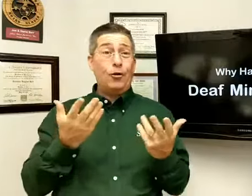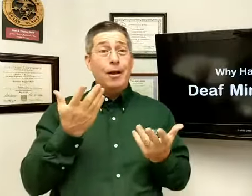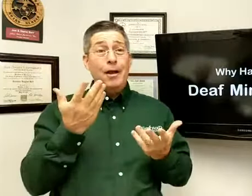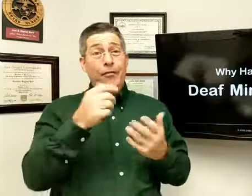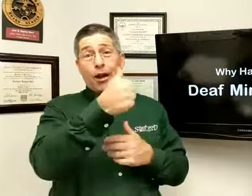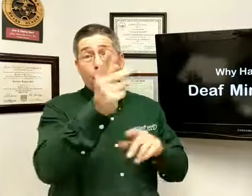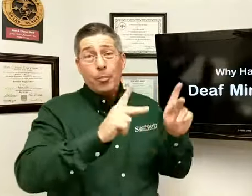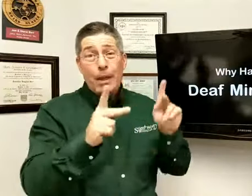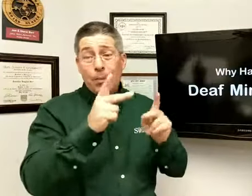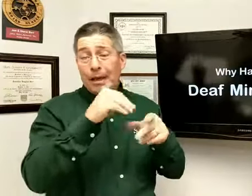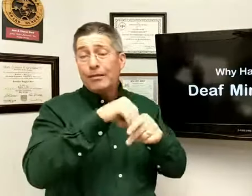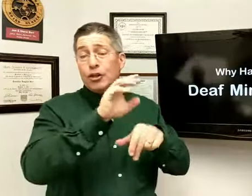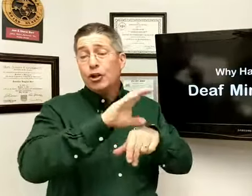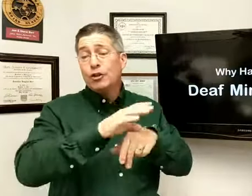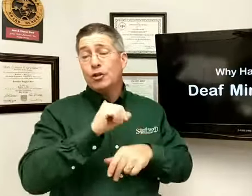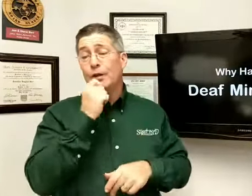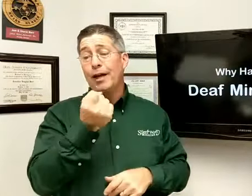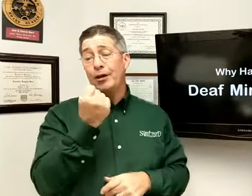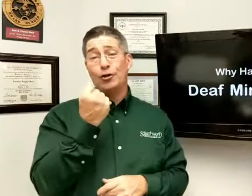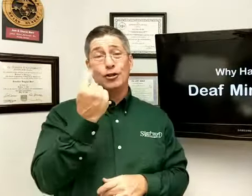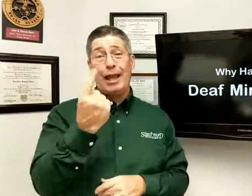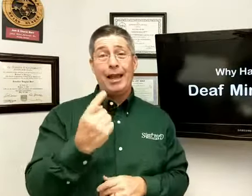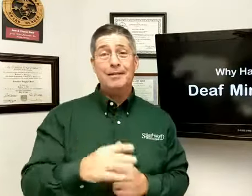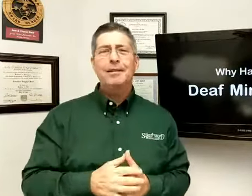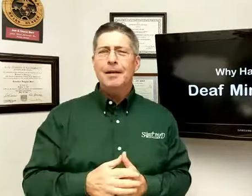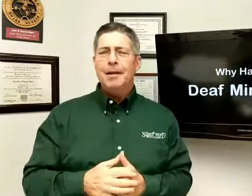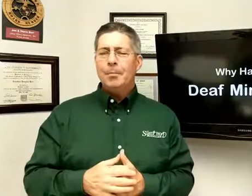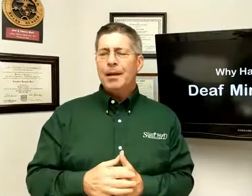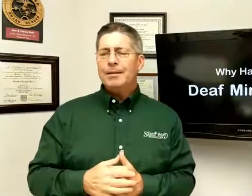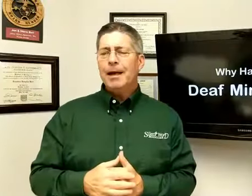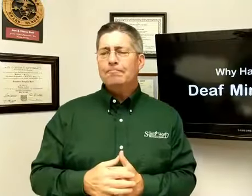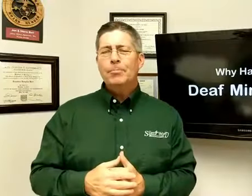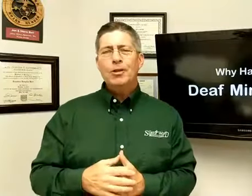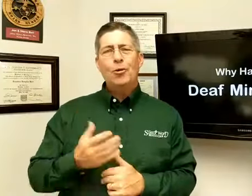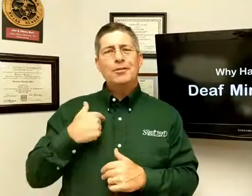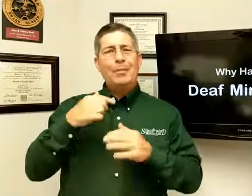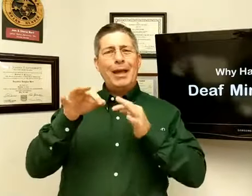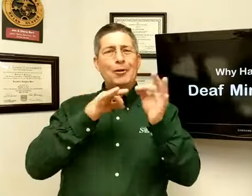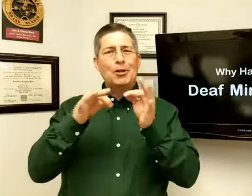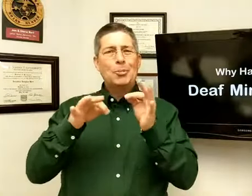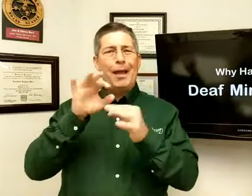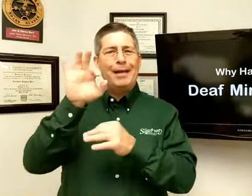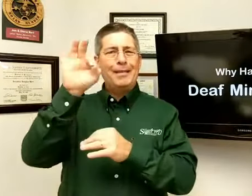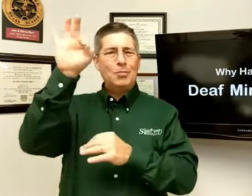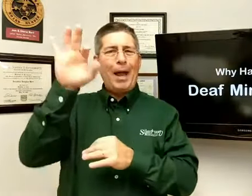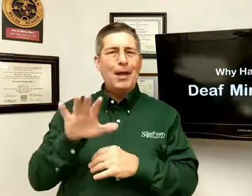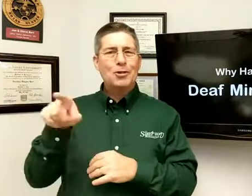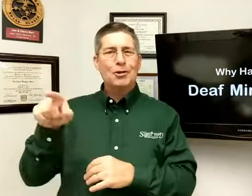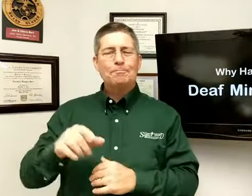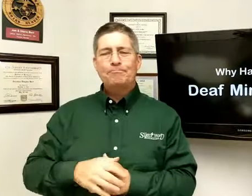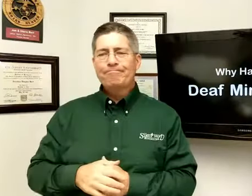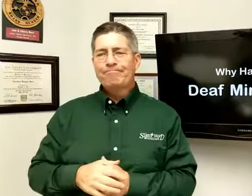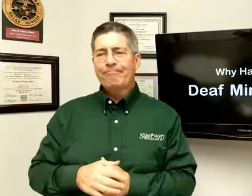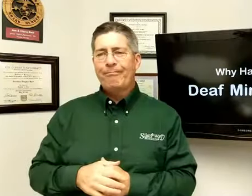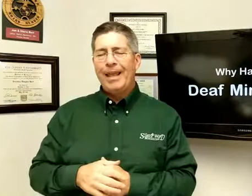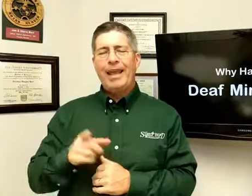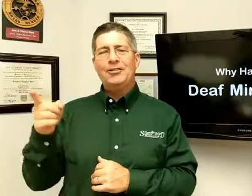the other people in the church that would not understand. But, so as I began to explain to this pastor, he said,